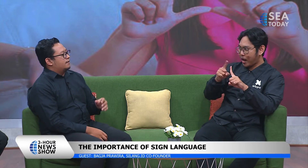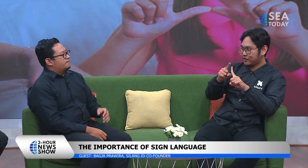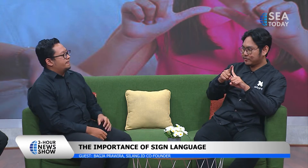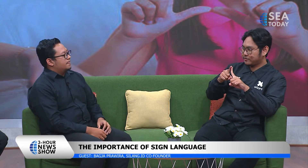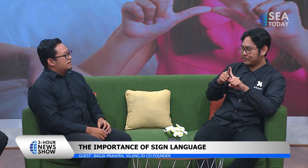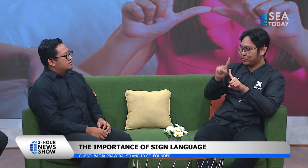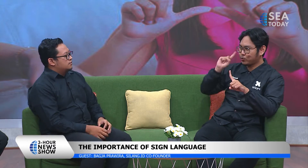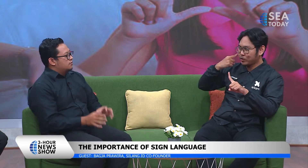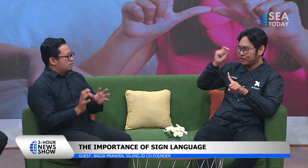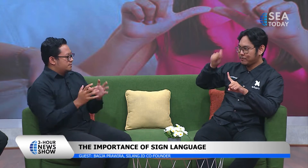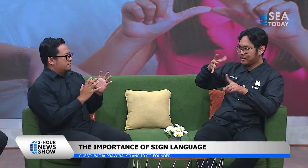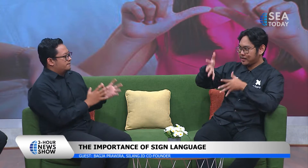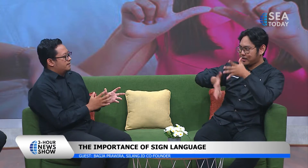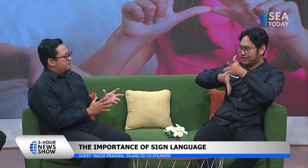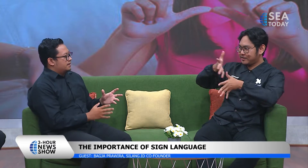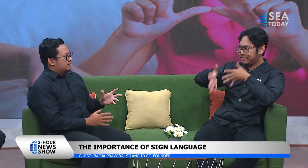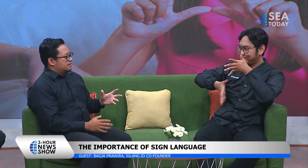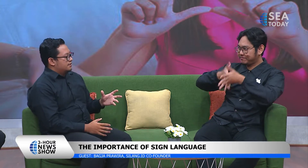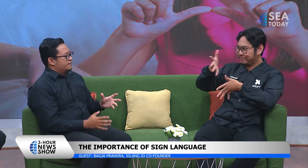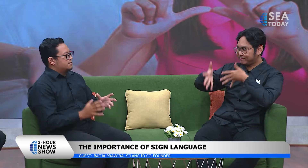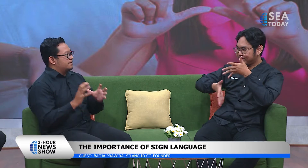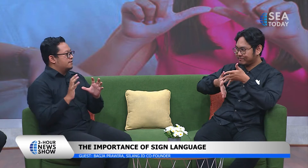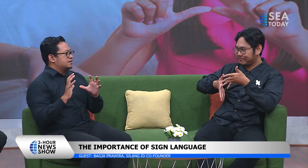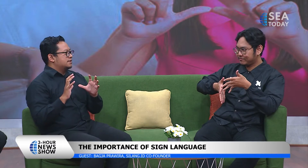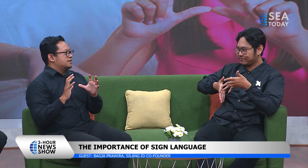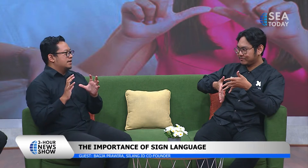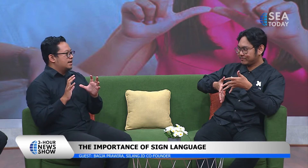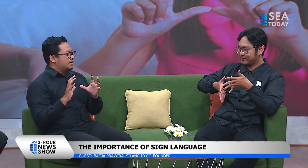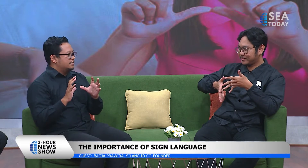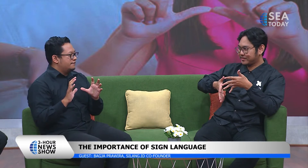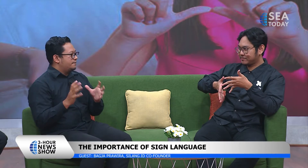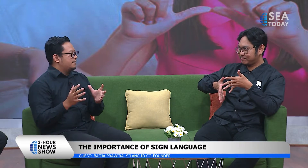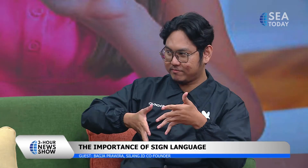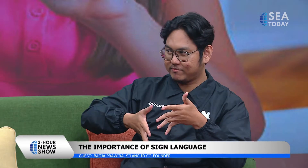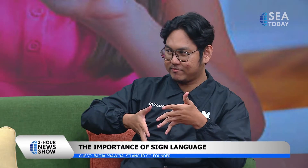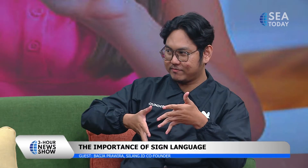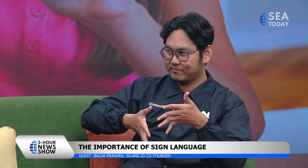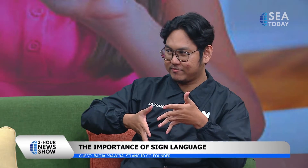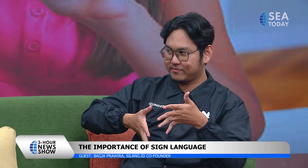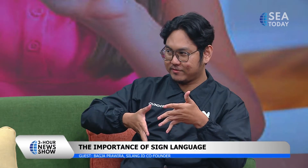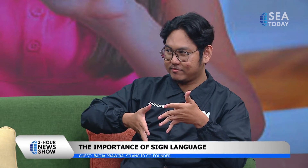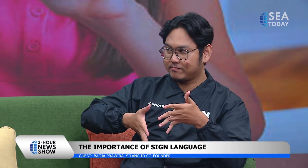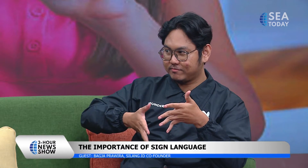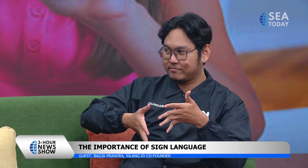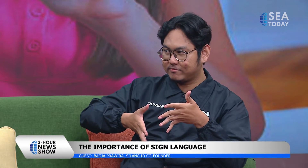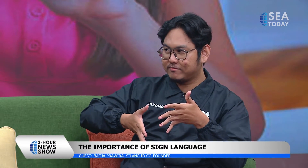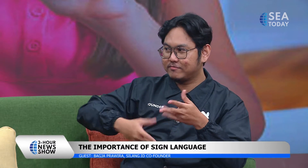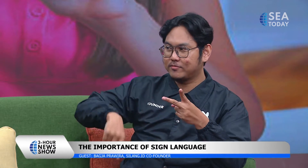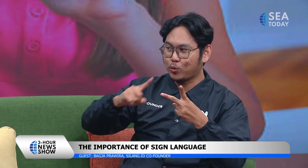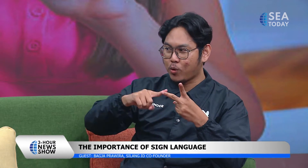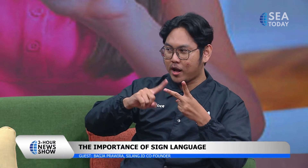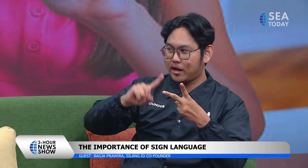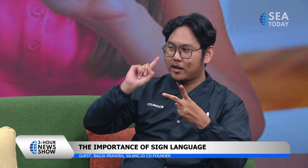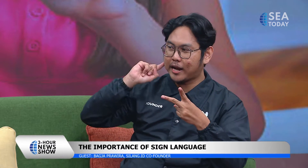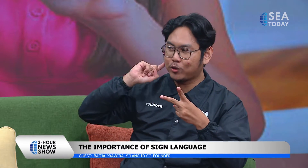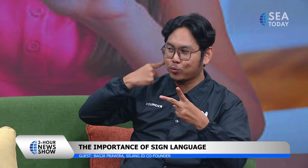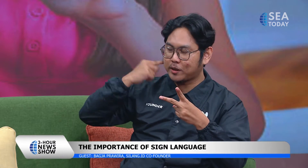two groups of people the first one was uh deaf people who could use sign language and then the second one